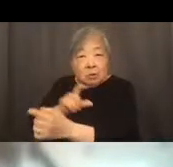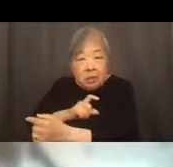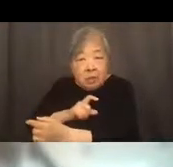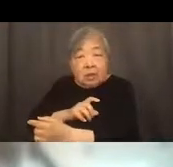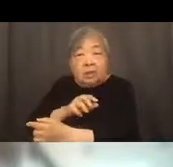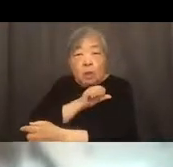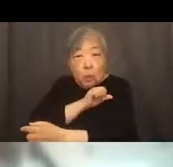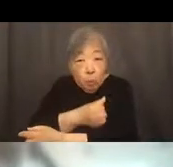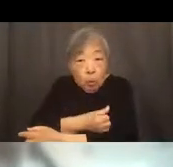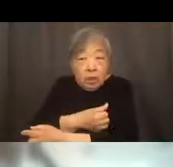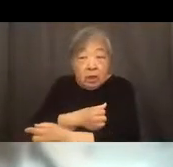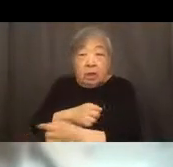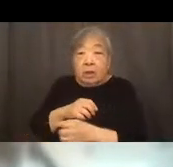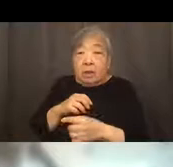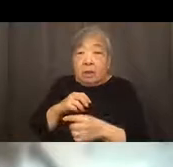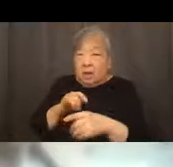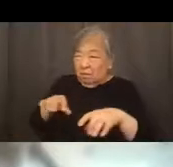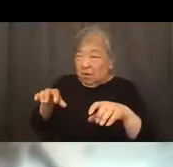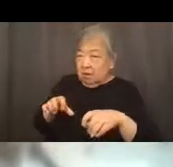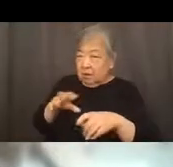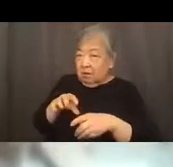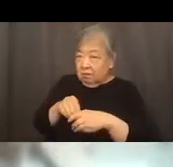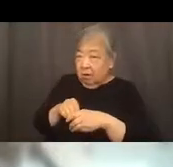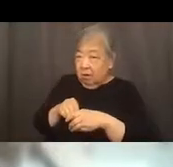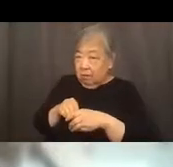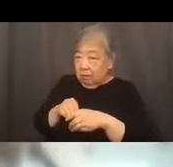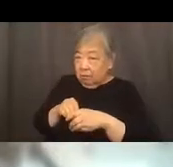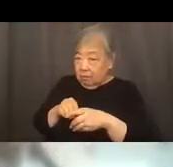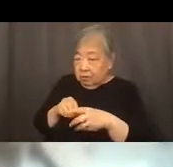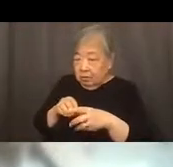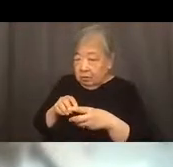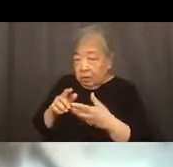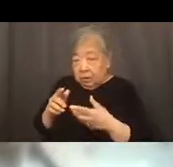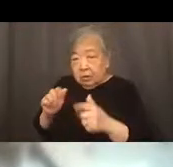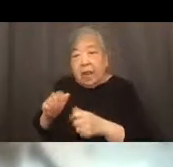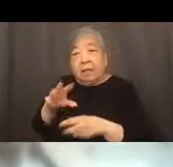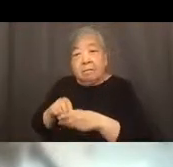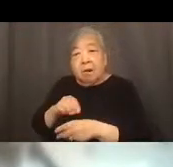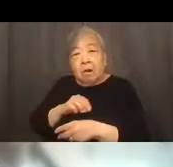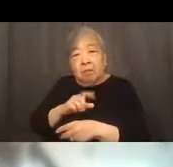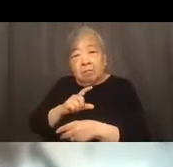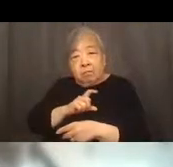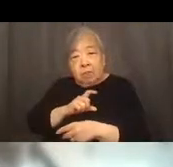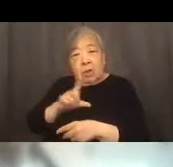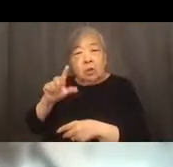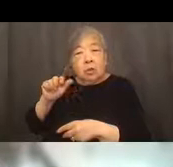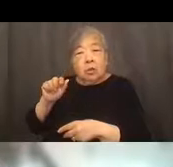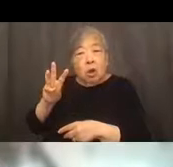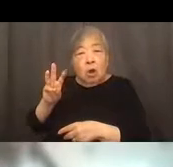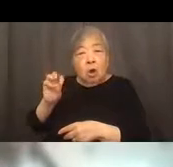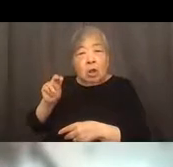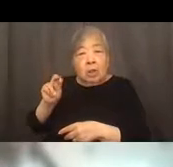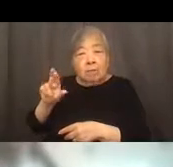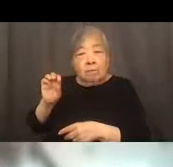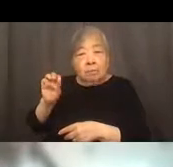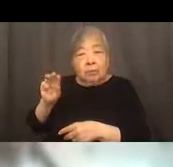conduct does involve some criminal conduct. So in our cases, at least, uh, enforcement has been involved. Um, if,